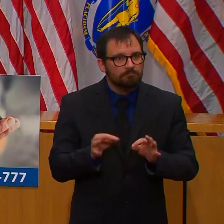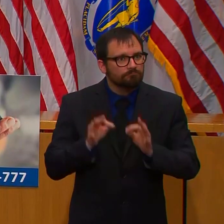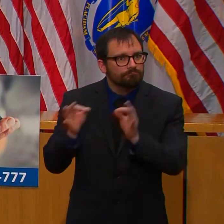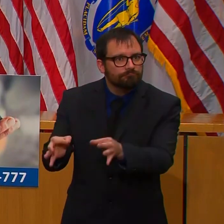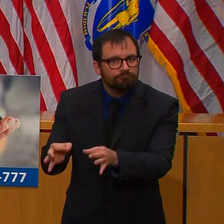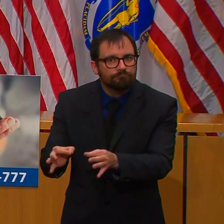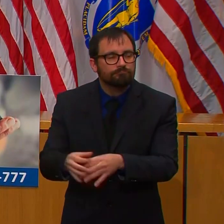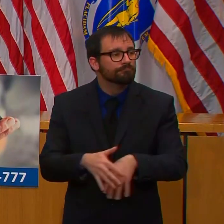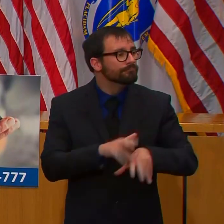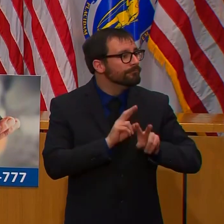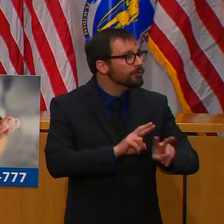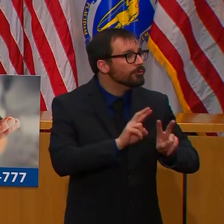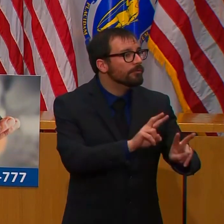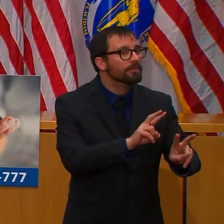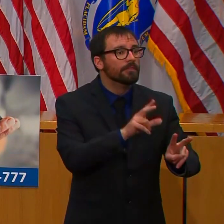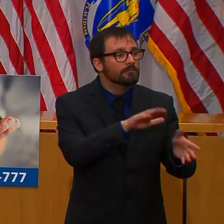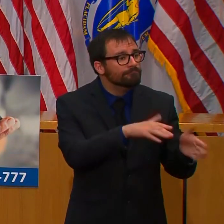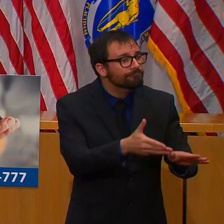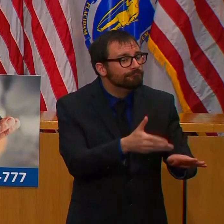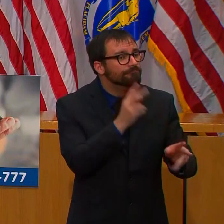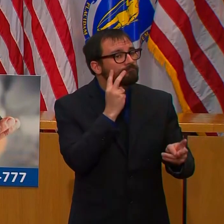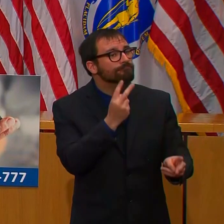important time spent with loved ones.